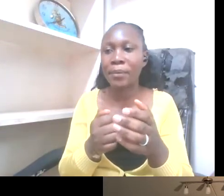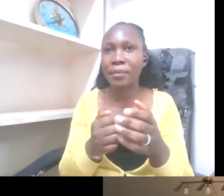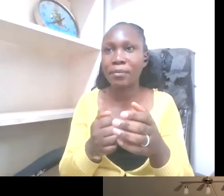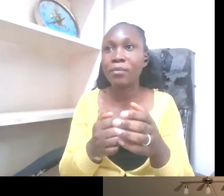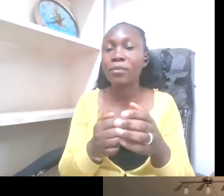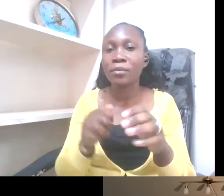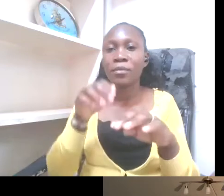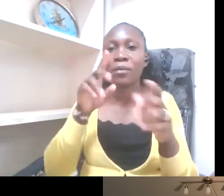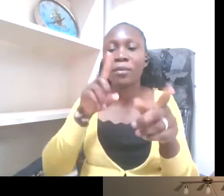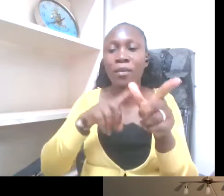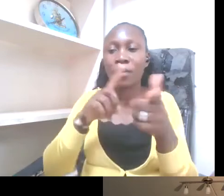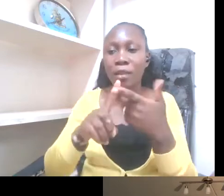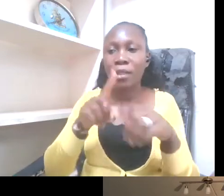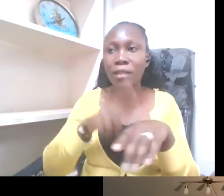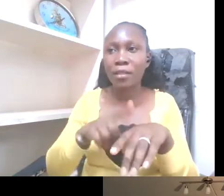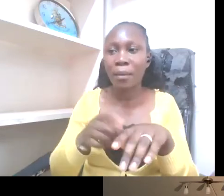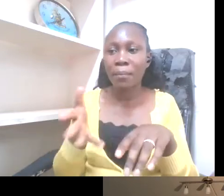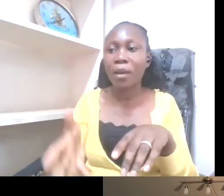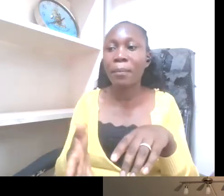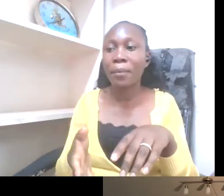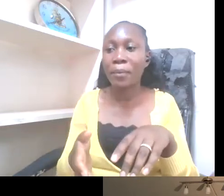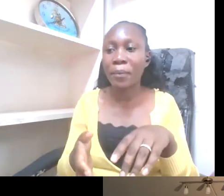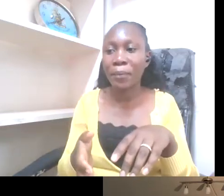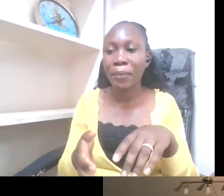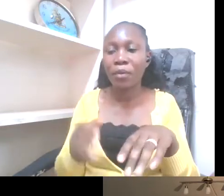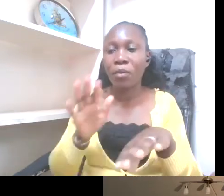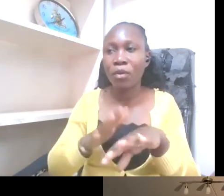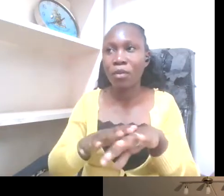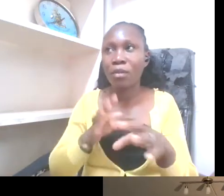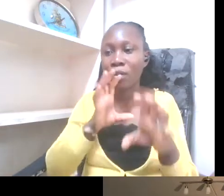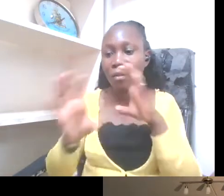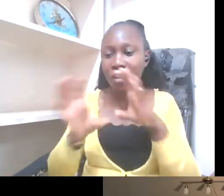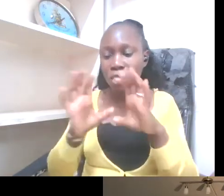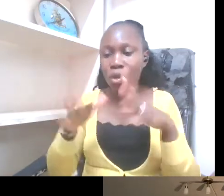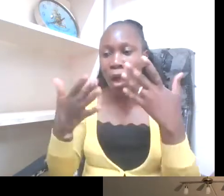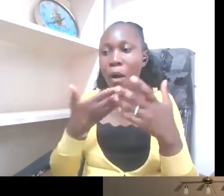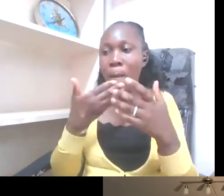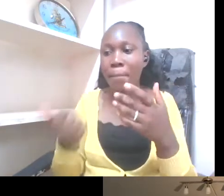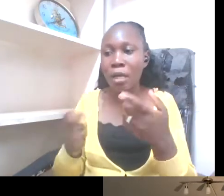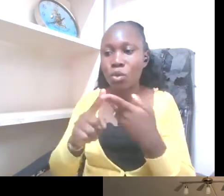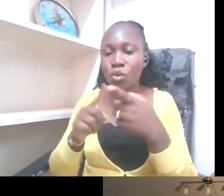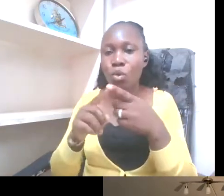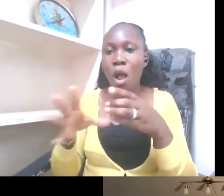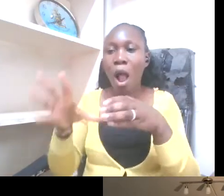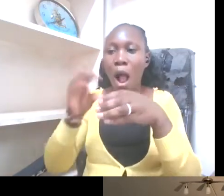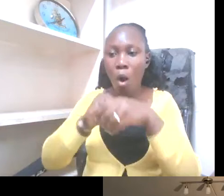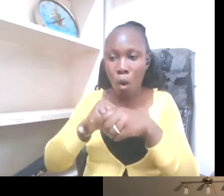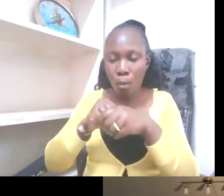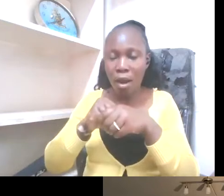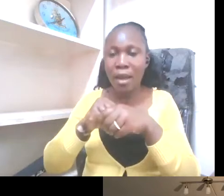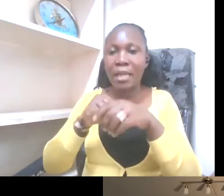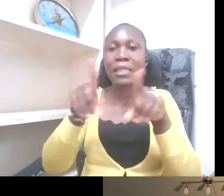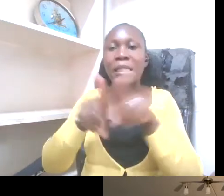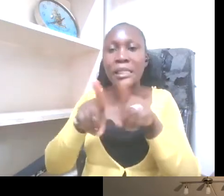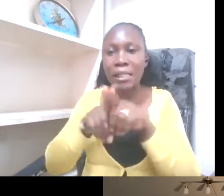then when they're there, ongoing conversations on how best to accommodate them, you know, in the classroom,